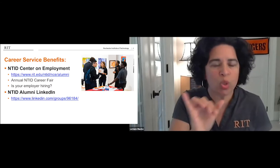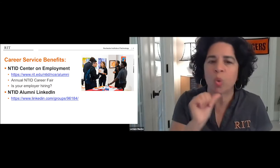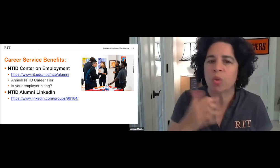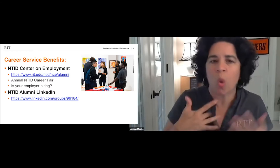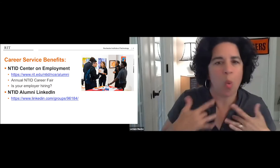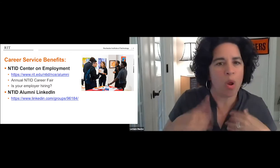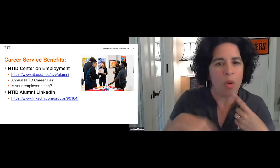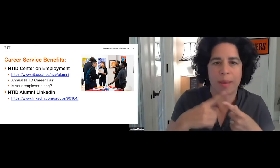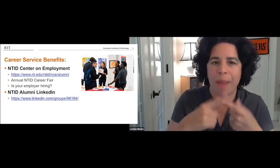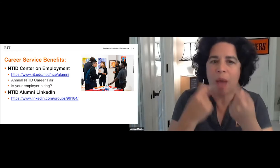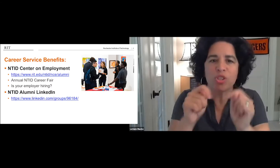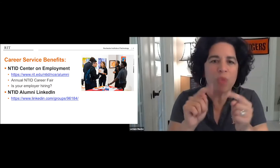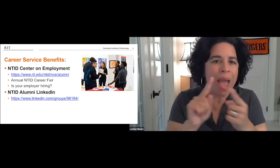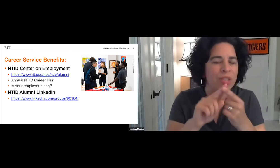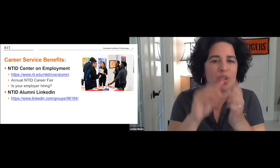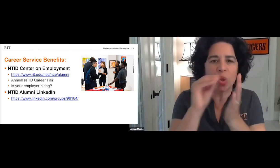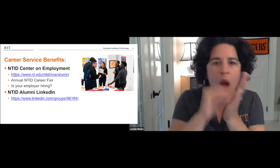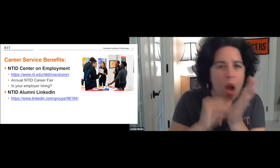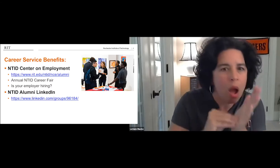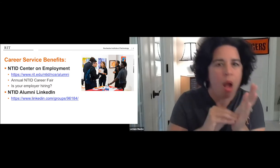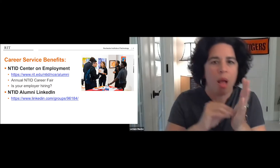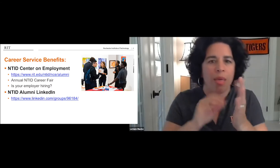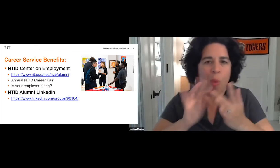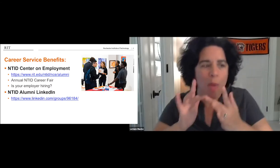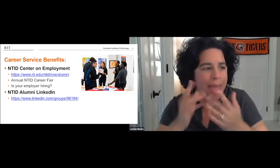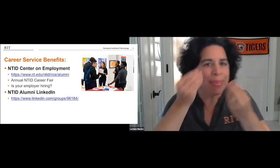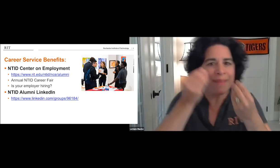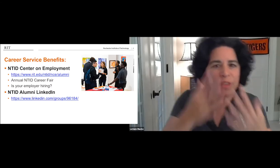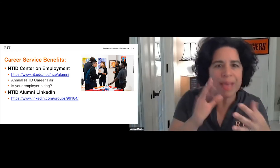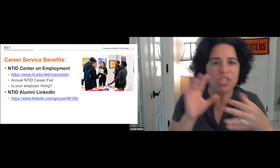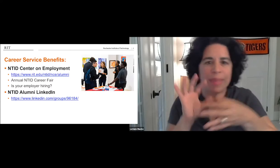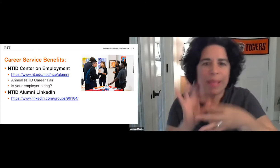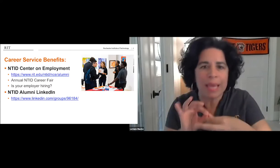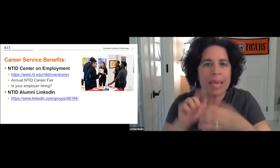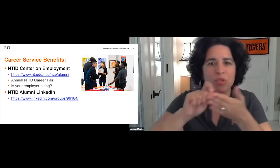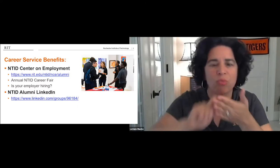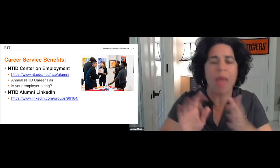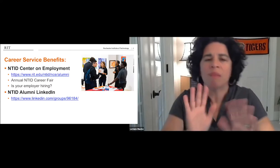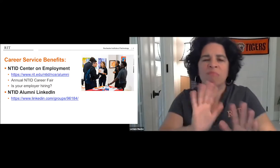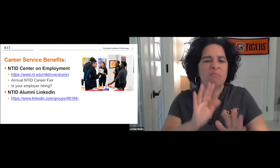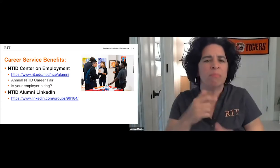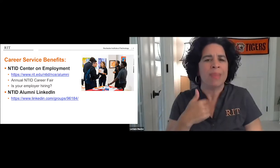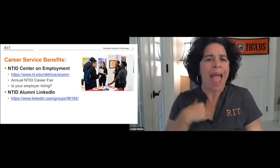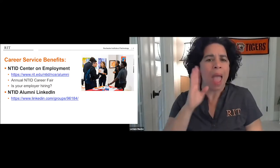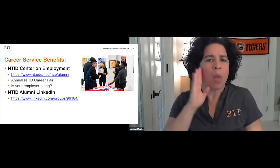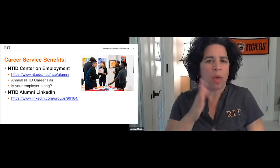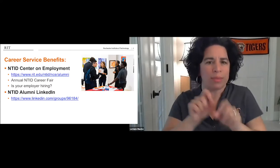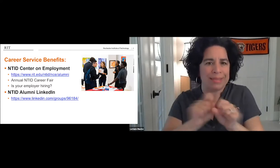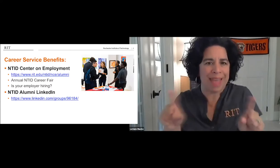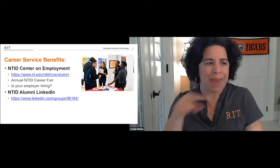And this will be shared with you as well. So don't worry about trying to take notes or document those website URLs right